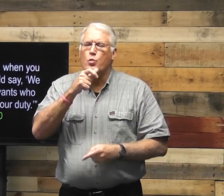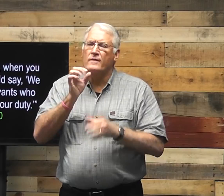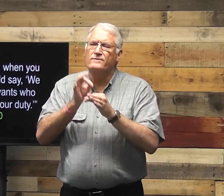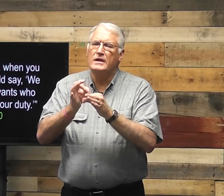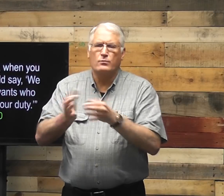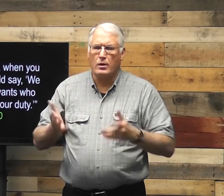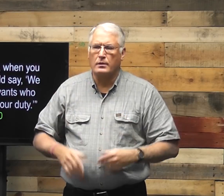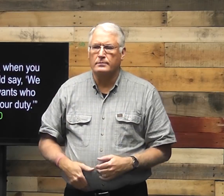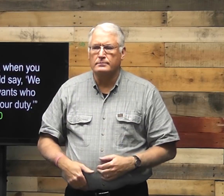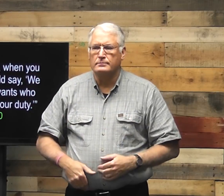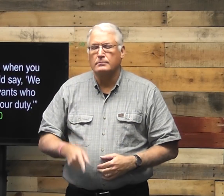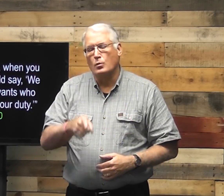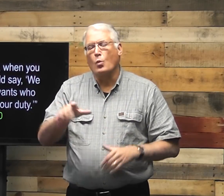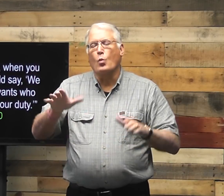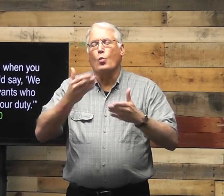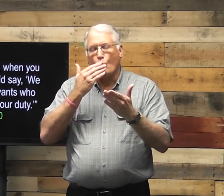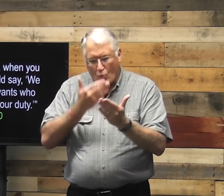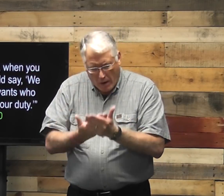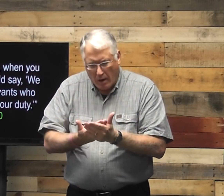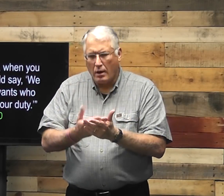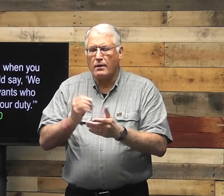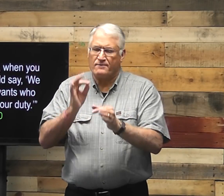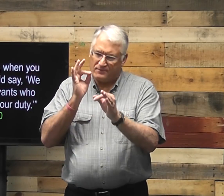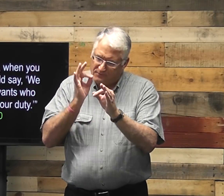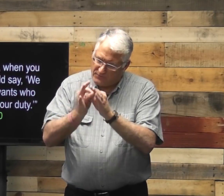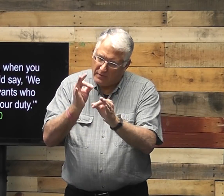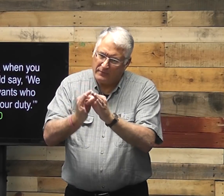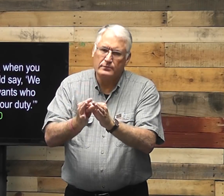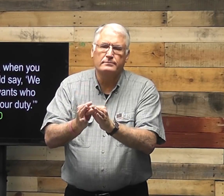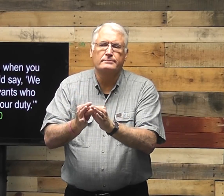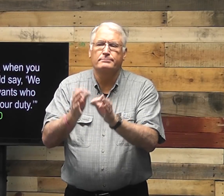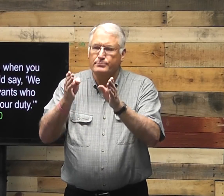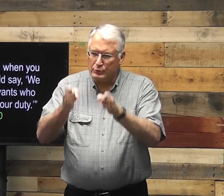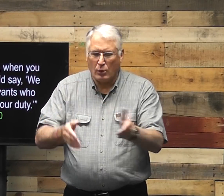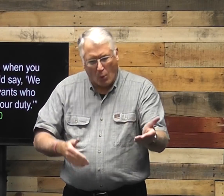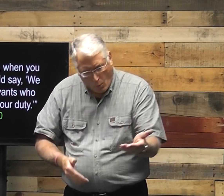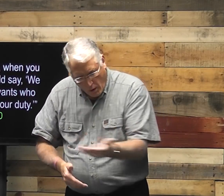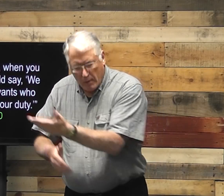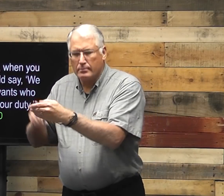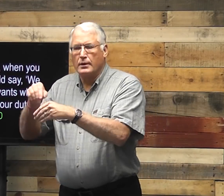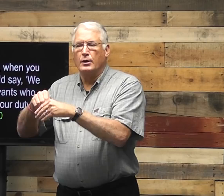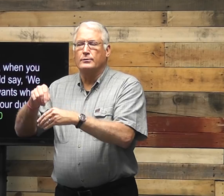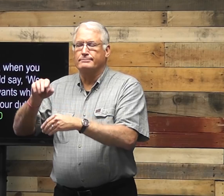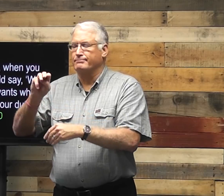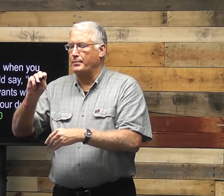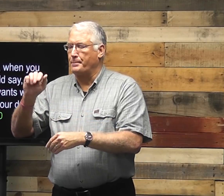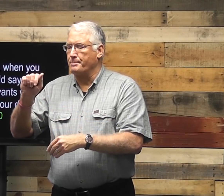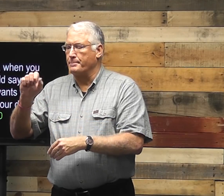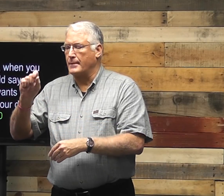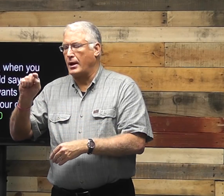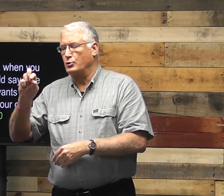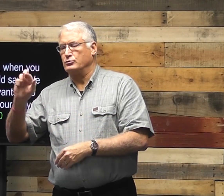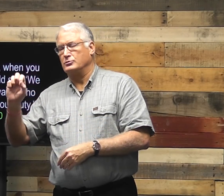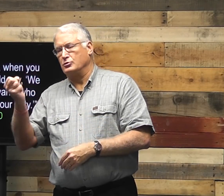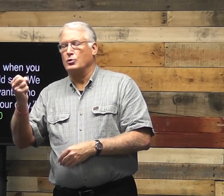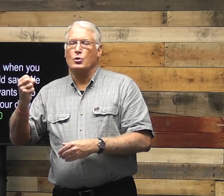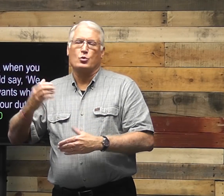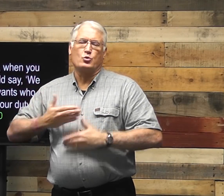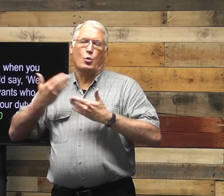When God says to you who is faithful, well done, good and faithful servant. Welcome to the